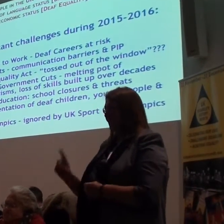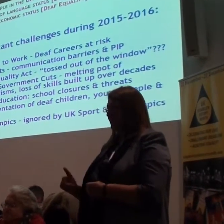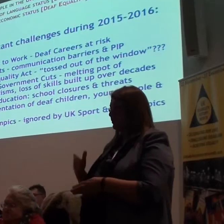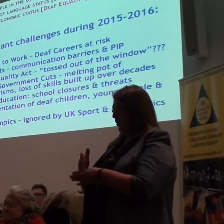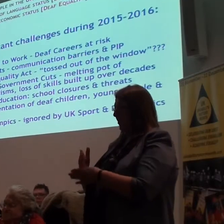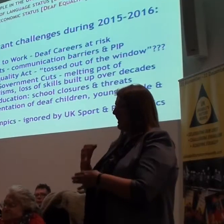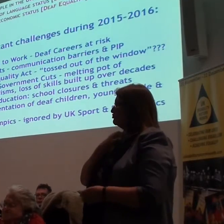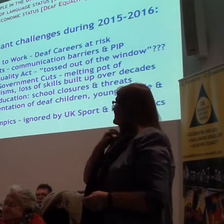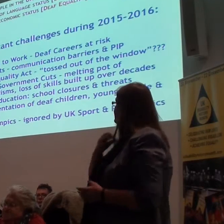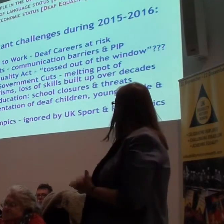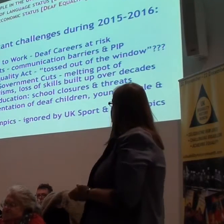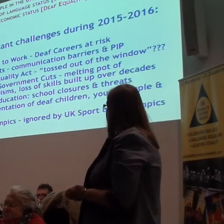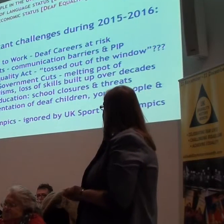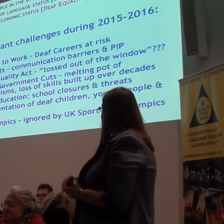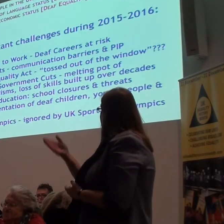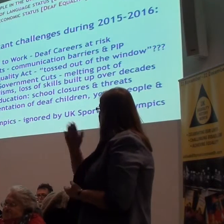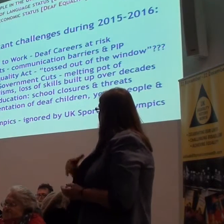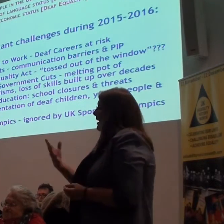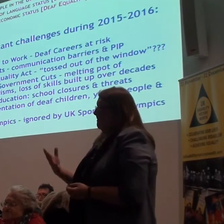They've put a lot of deaf people's jobs at risk.